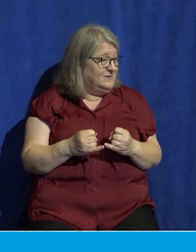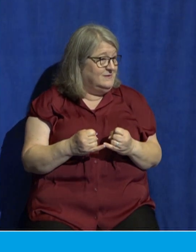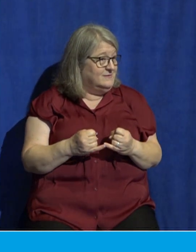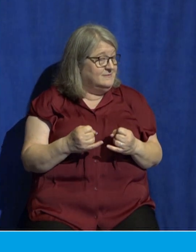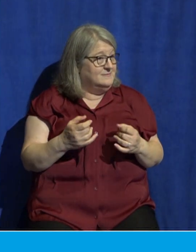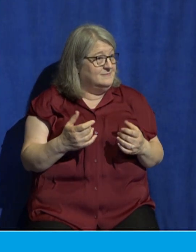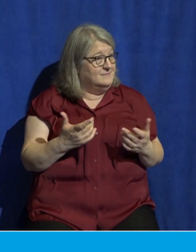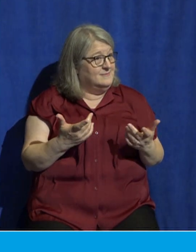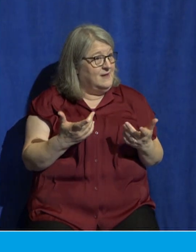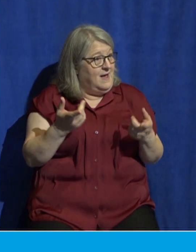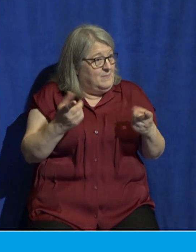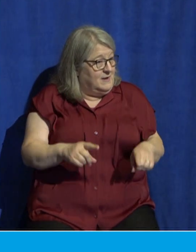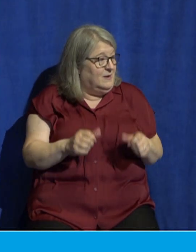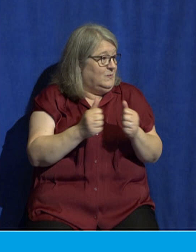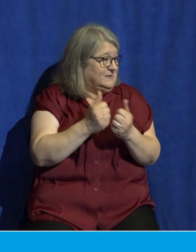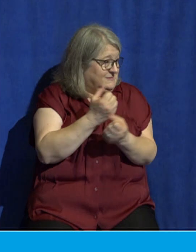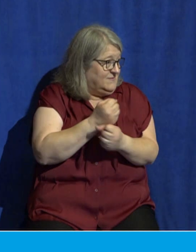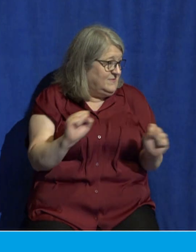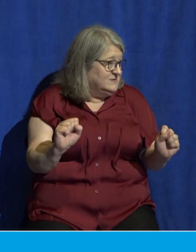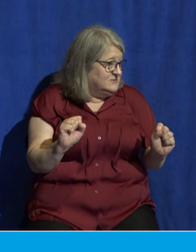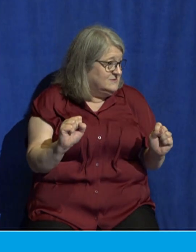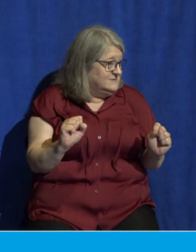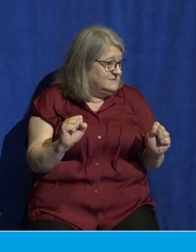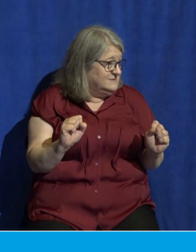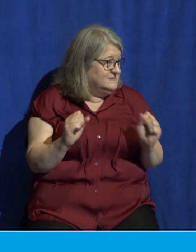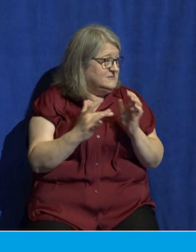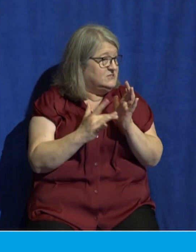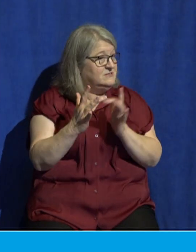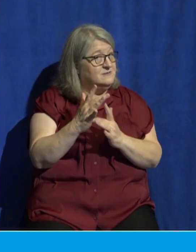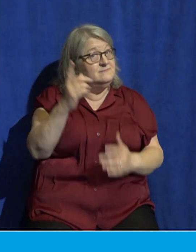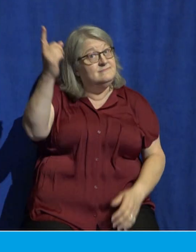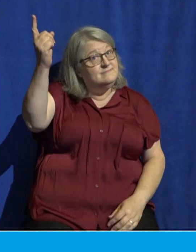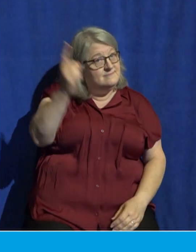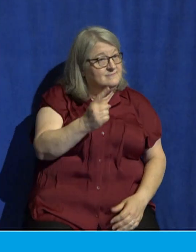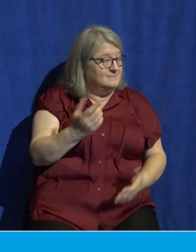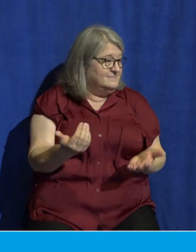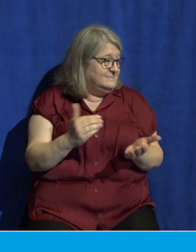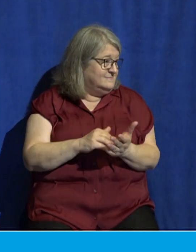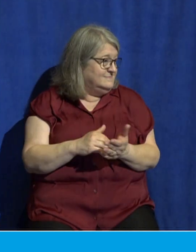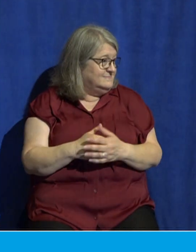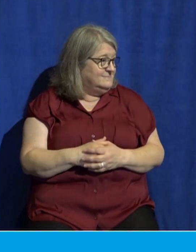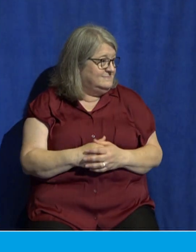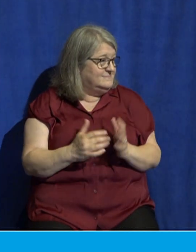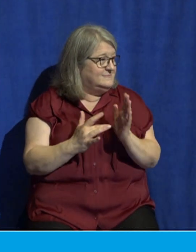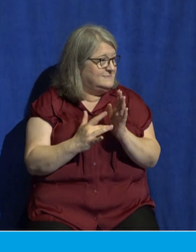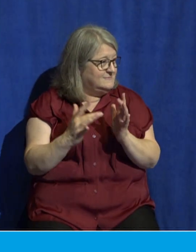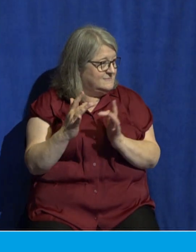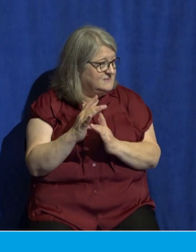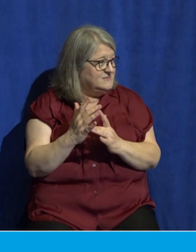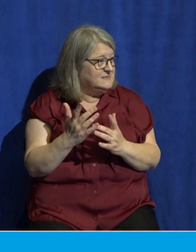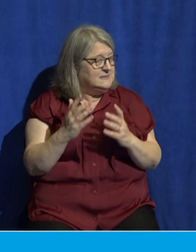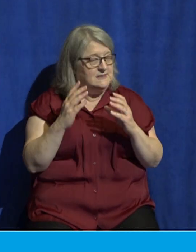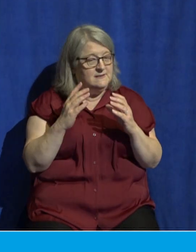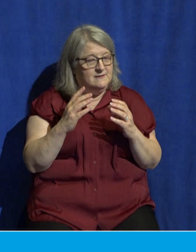history when Jesus returns. And then Jesus kind of begins to wrap up this teaching in verse 28. He says,